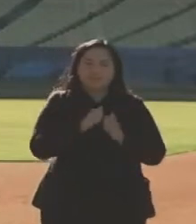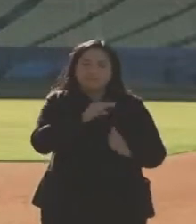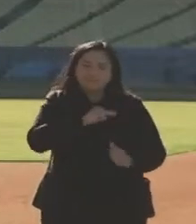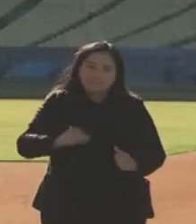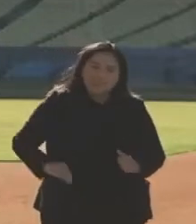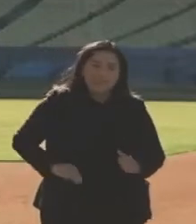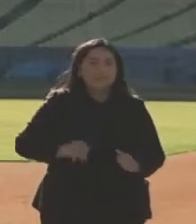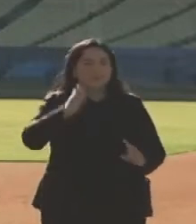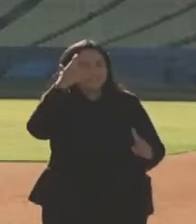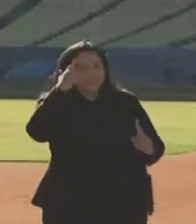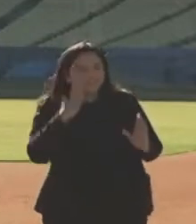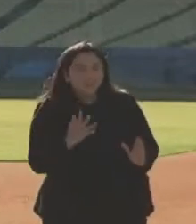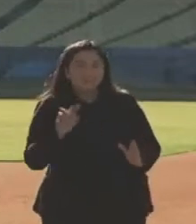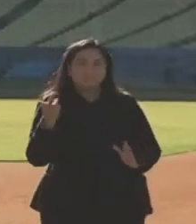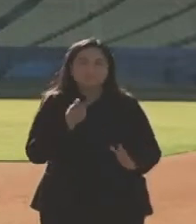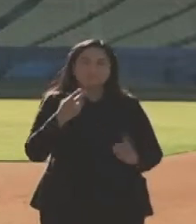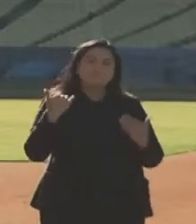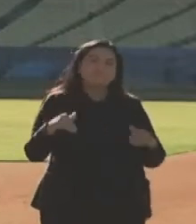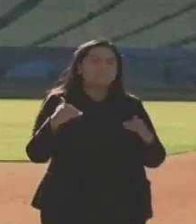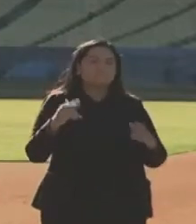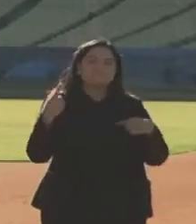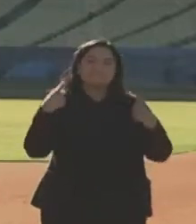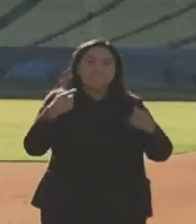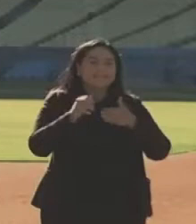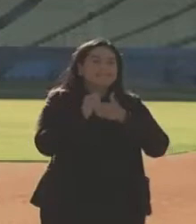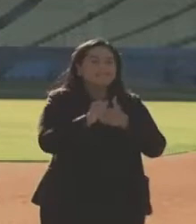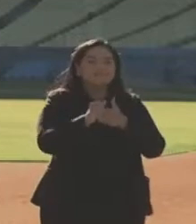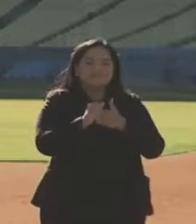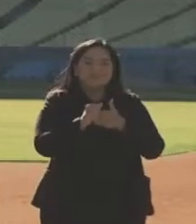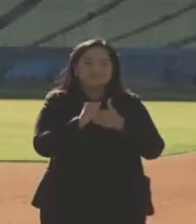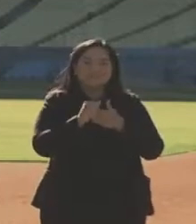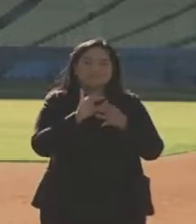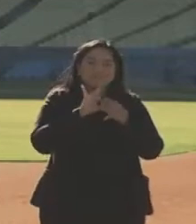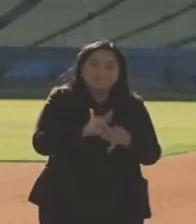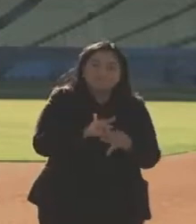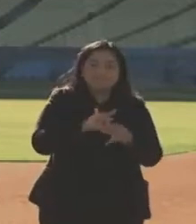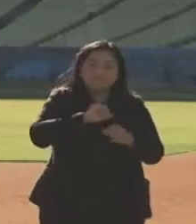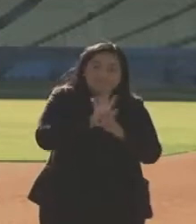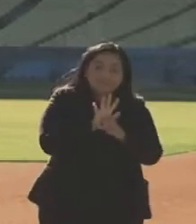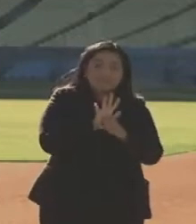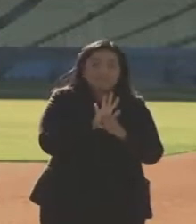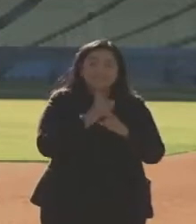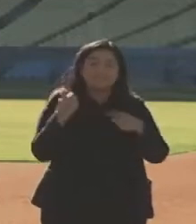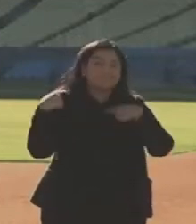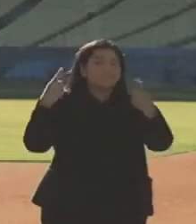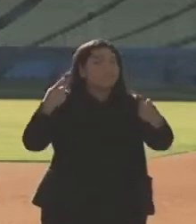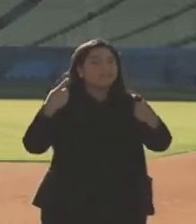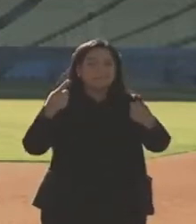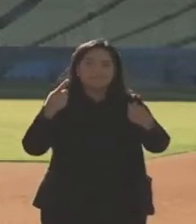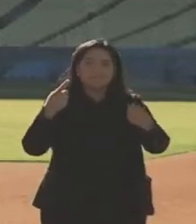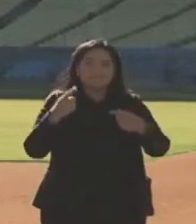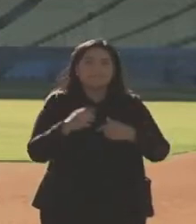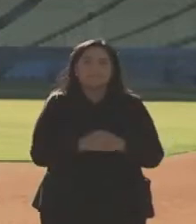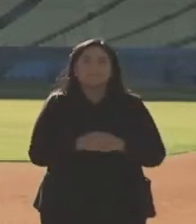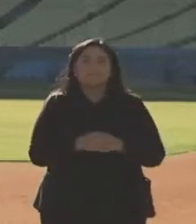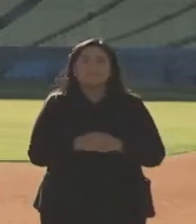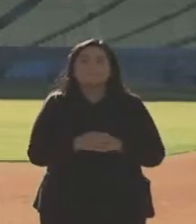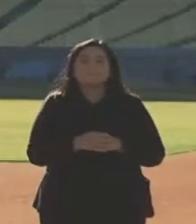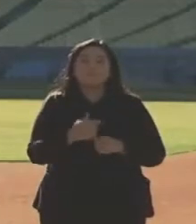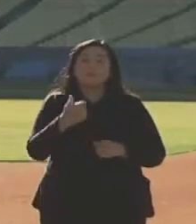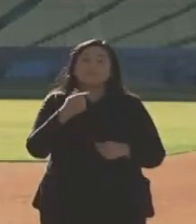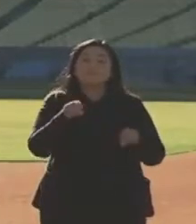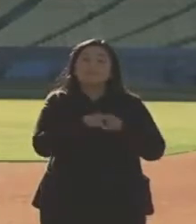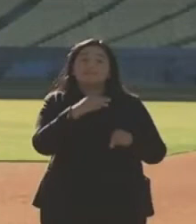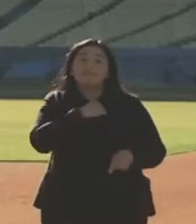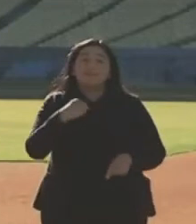for their tremendous leadership that they have provided on this issue, not only today, but since the beginning. And as a member of the Legislative Black Caucus